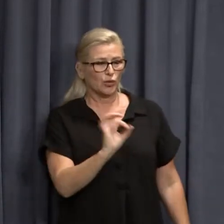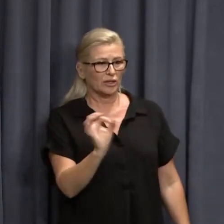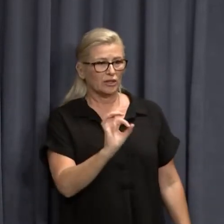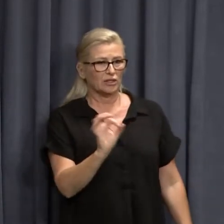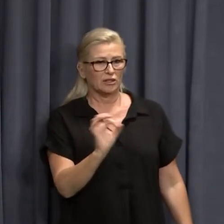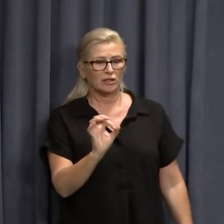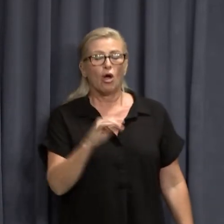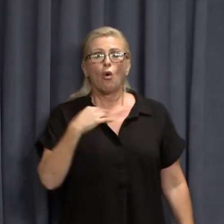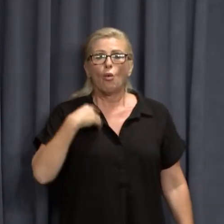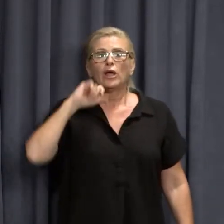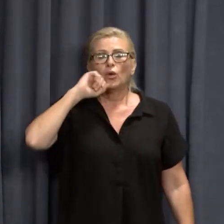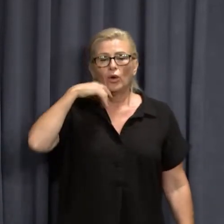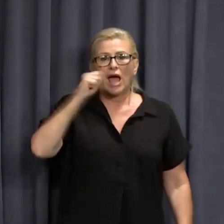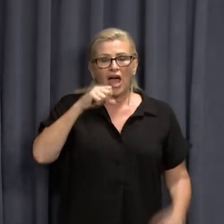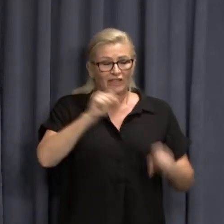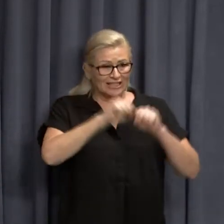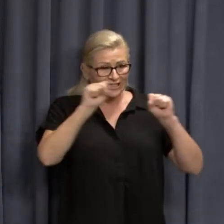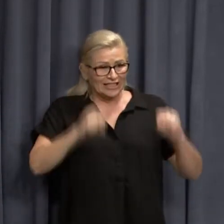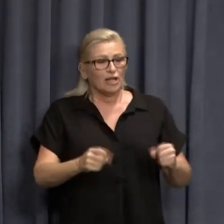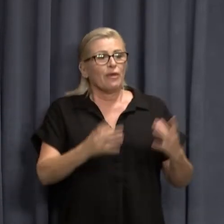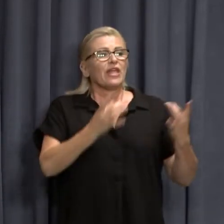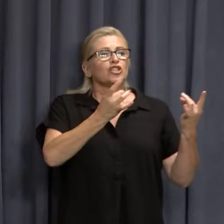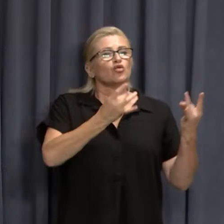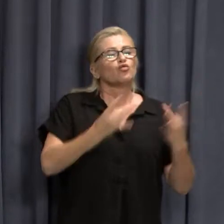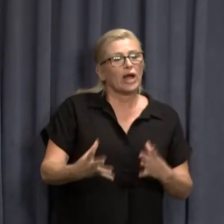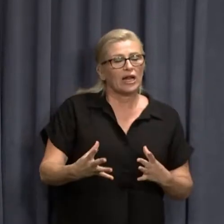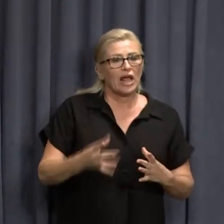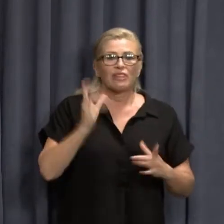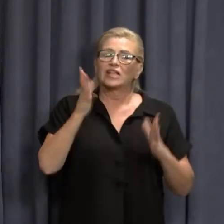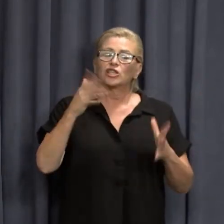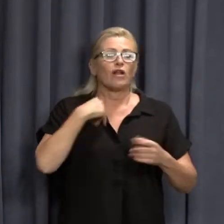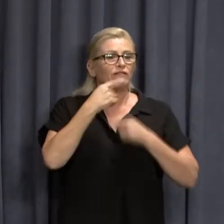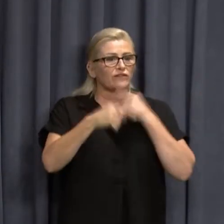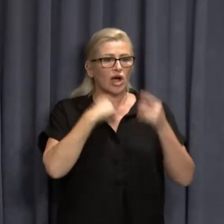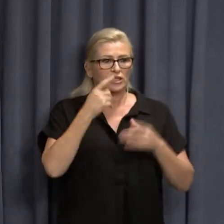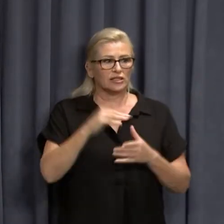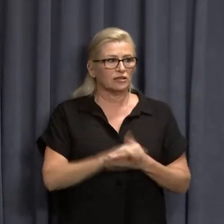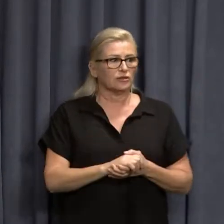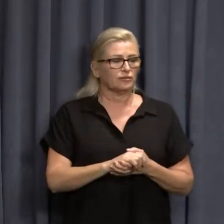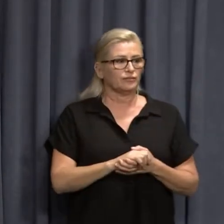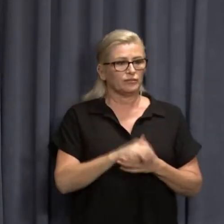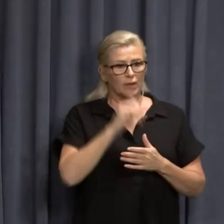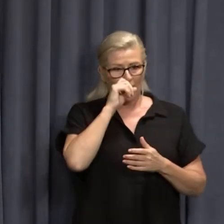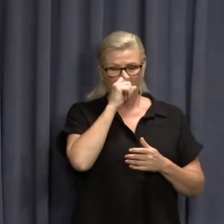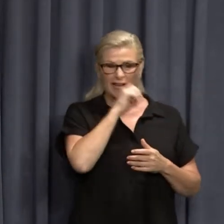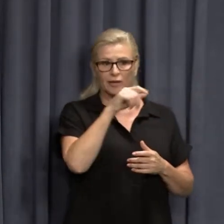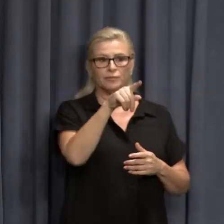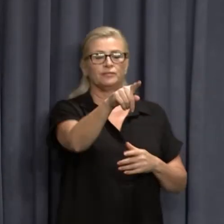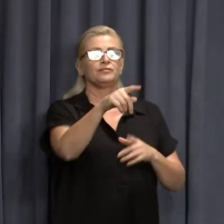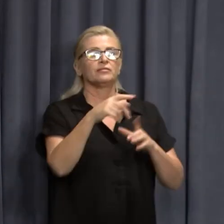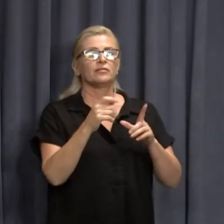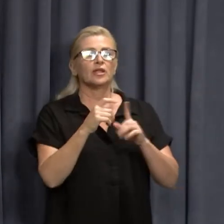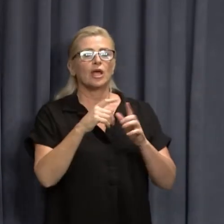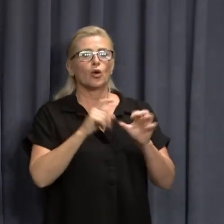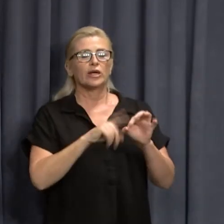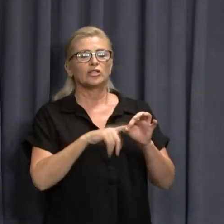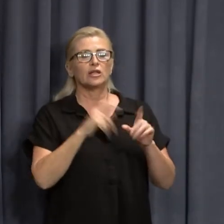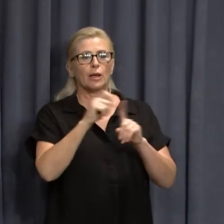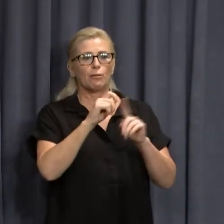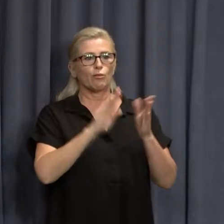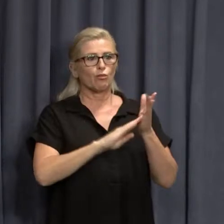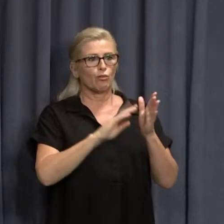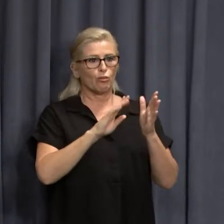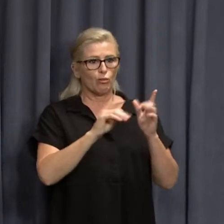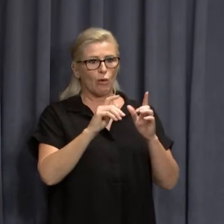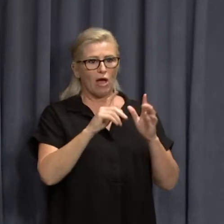have is a system that is prepared. That is all the advice that I have. The President of the AMA, Dr Omar Korshev, has called you a one